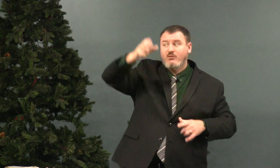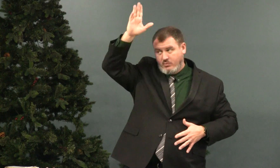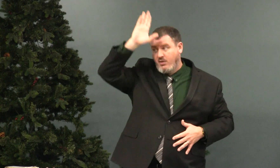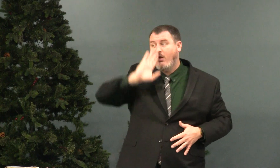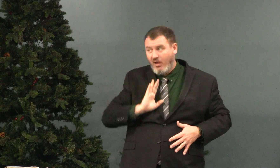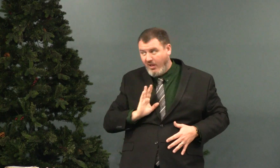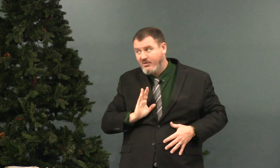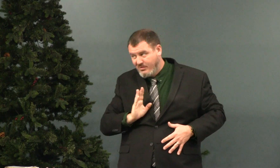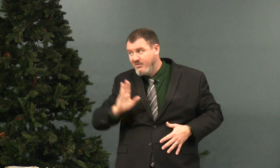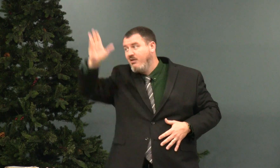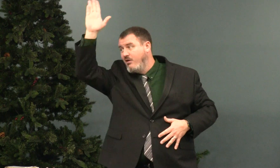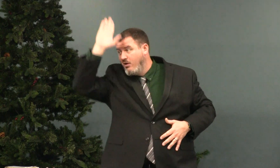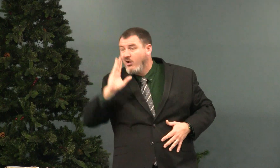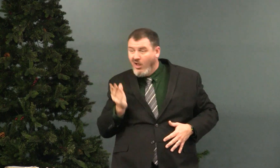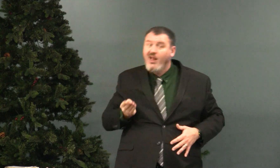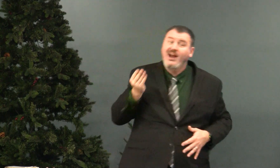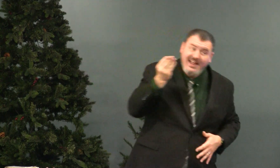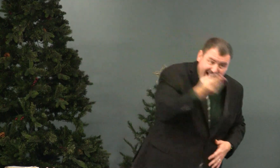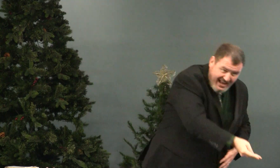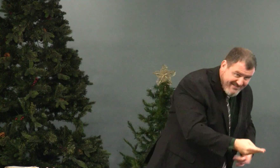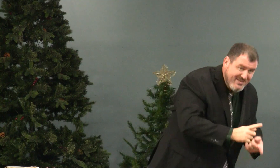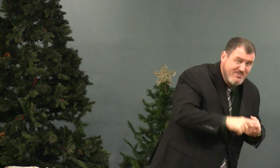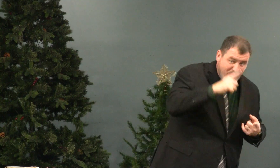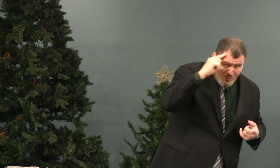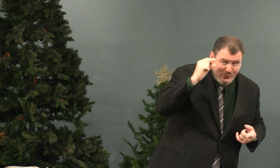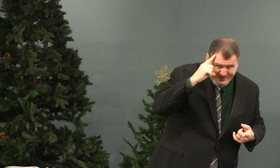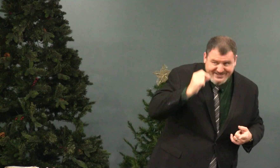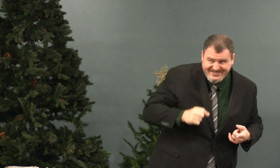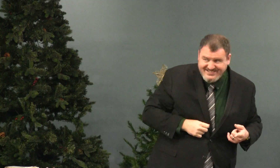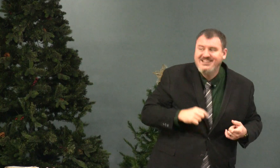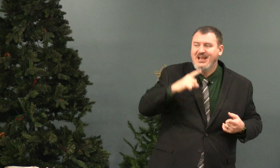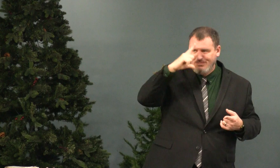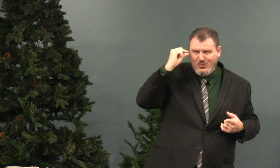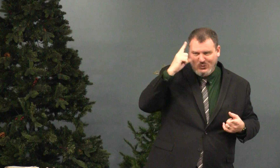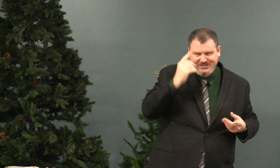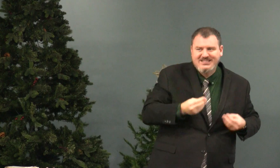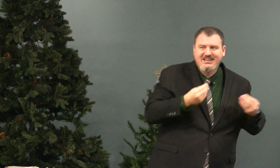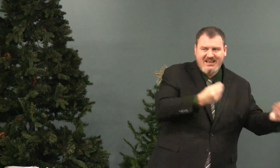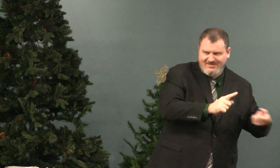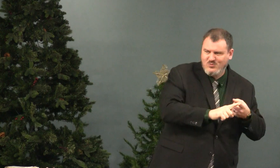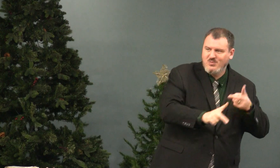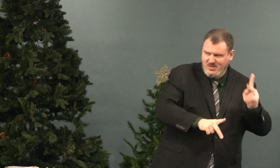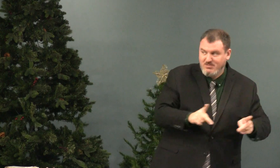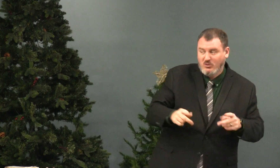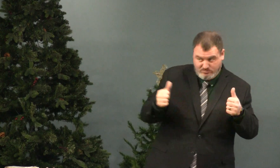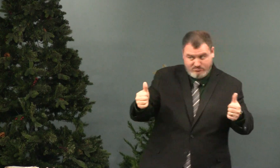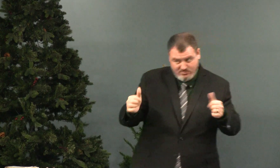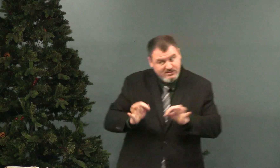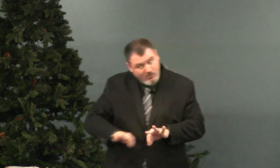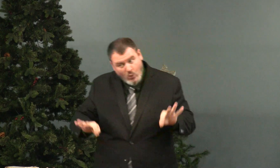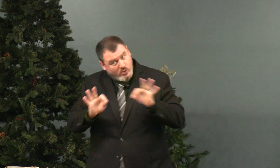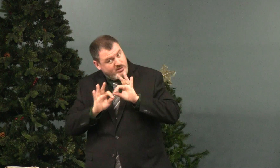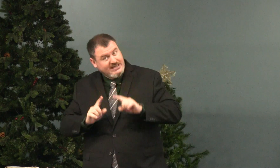They were from God. God gave them to Moses. And Moses gave them to the people of Israel.